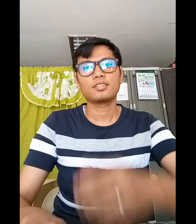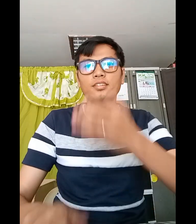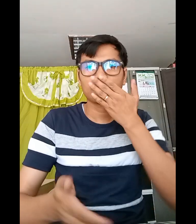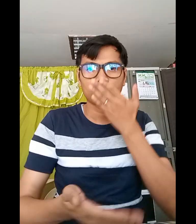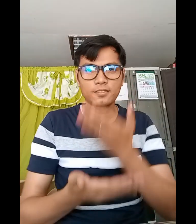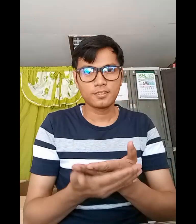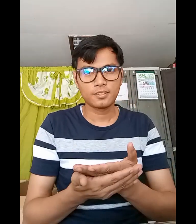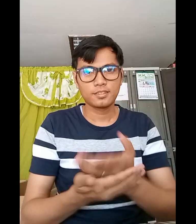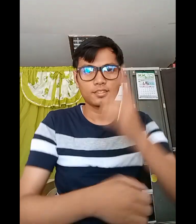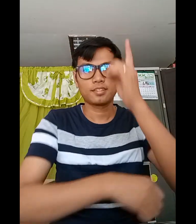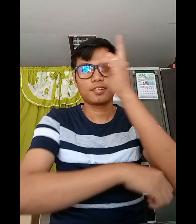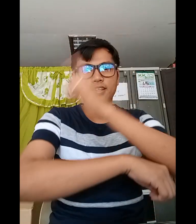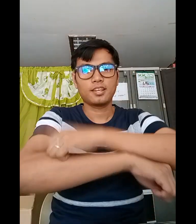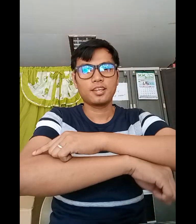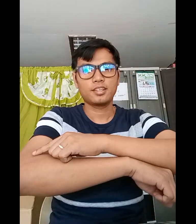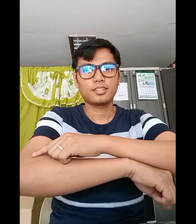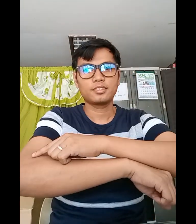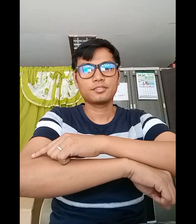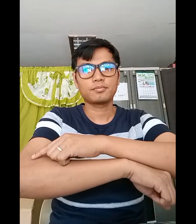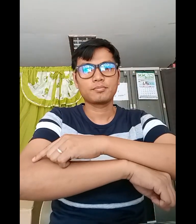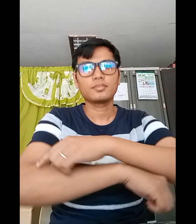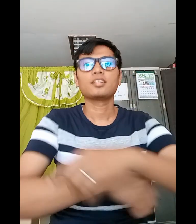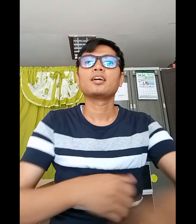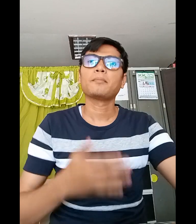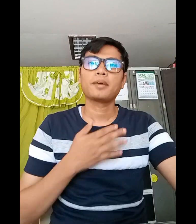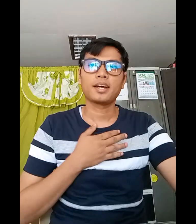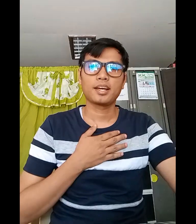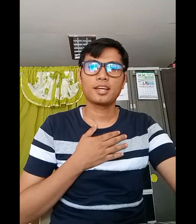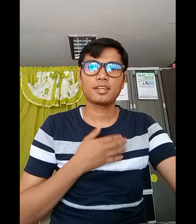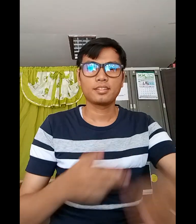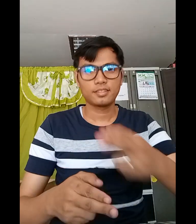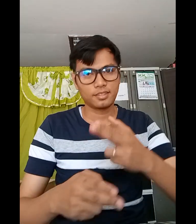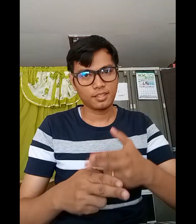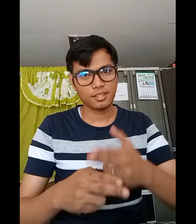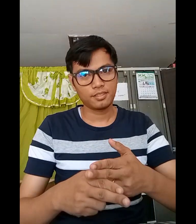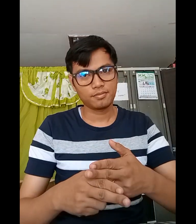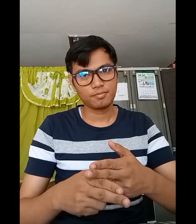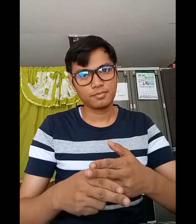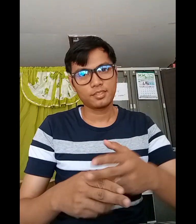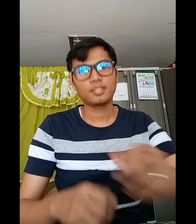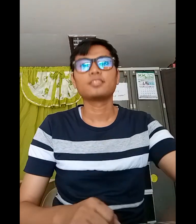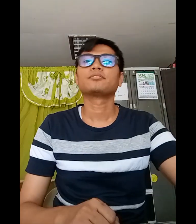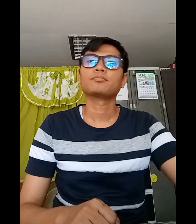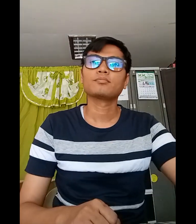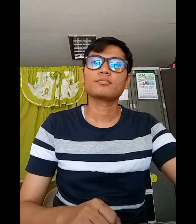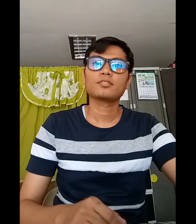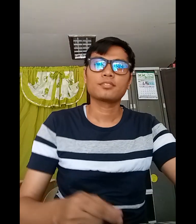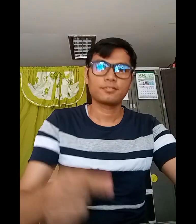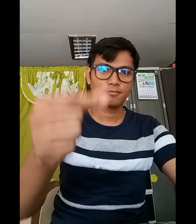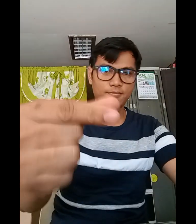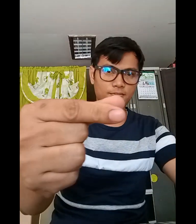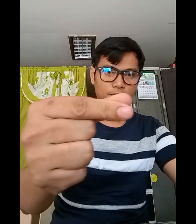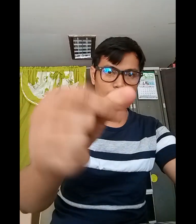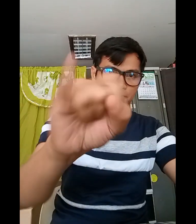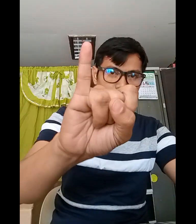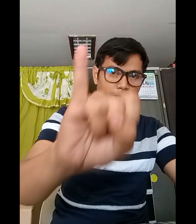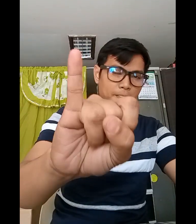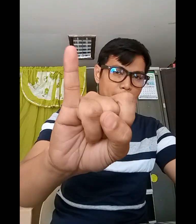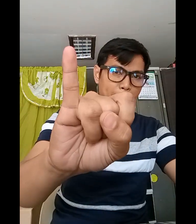come back to me I promise I'll be here Everything that's